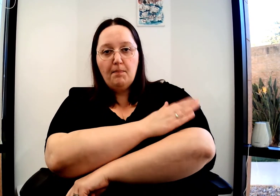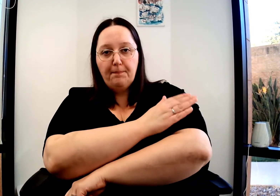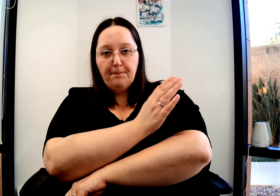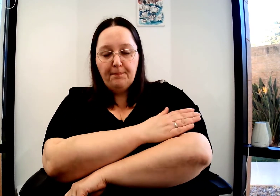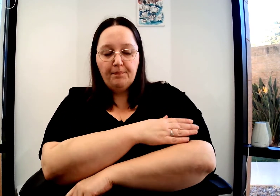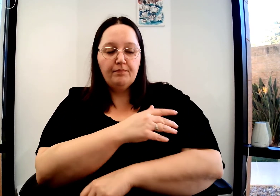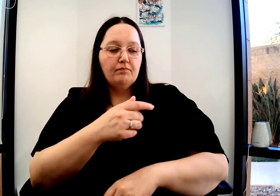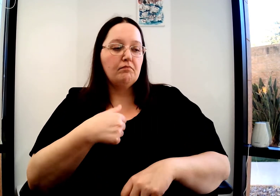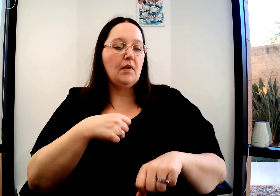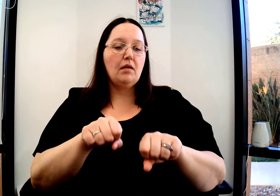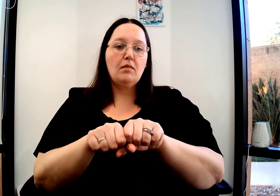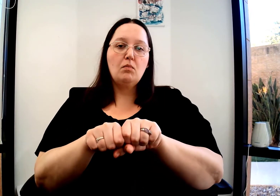I broke my arm.